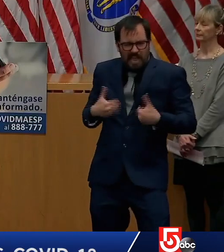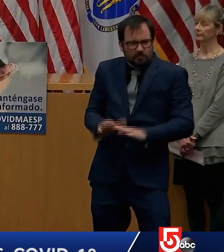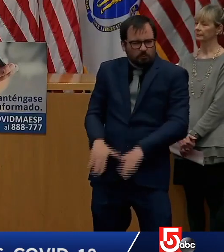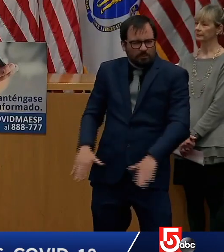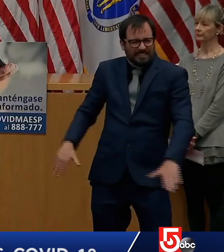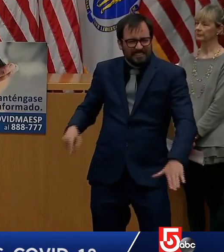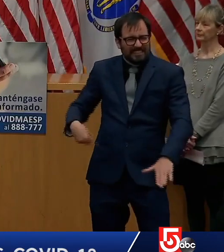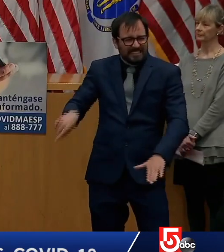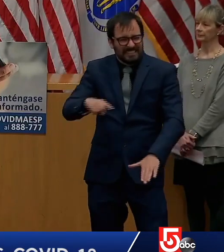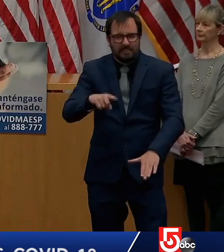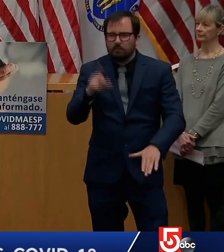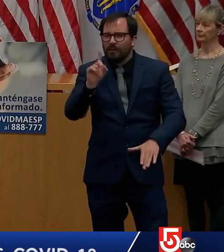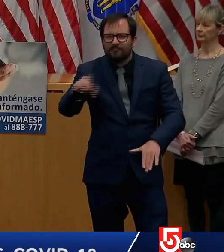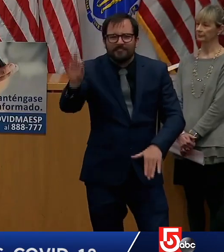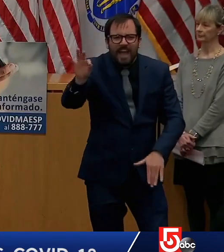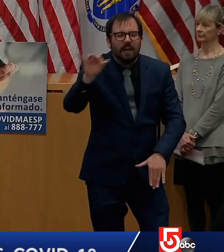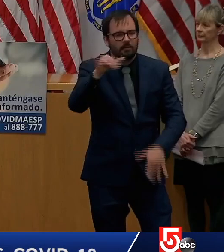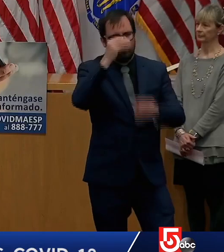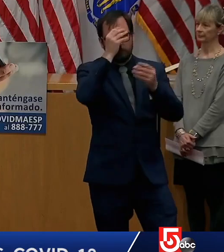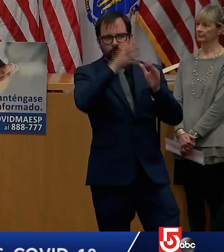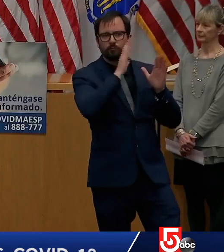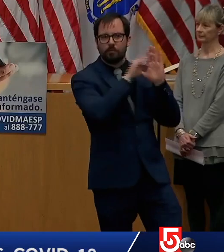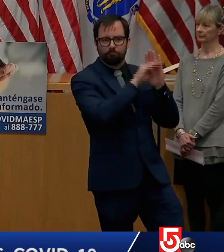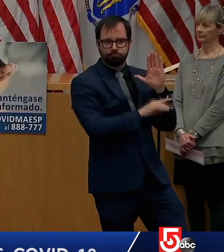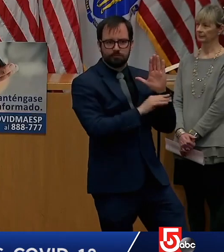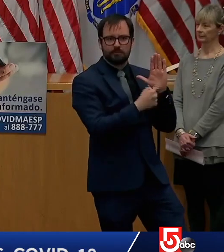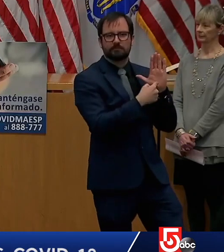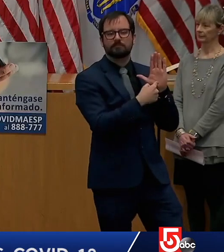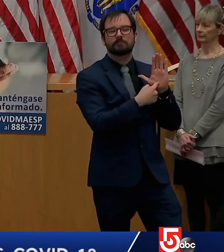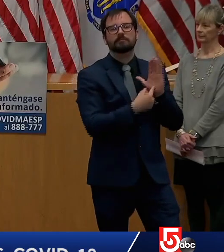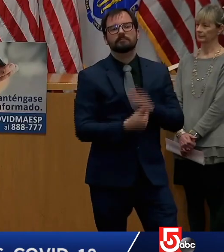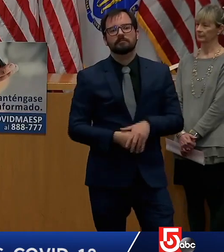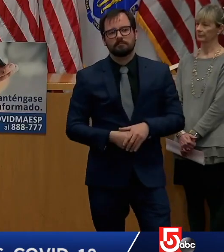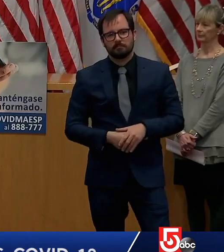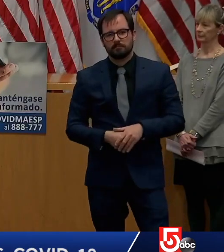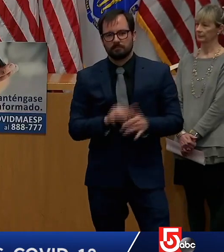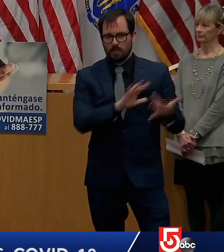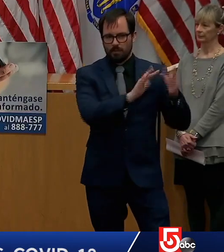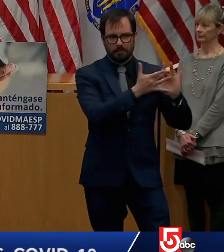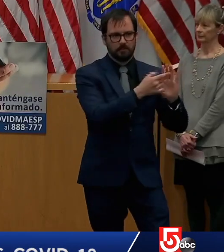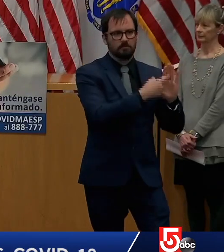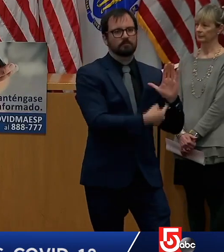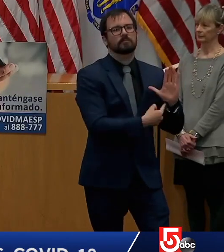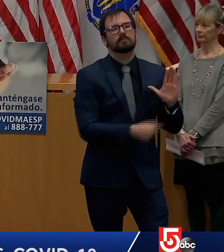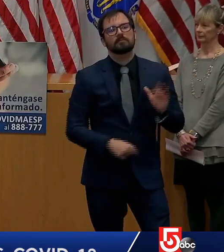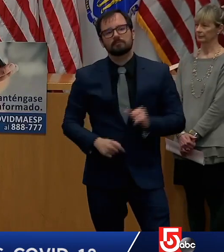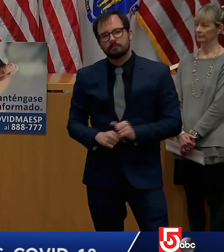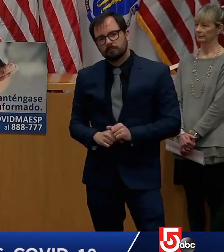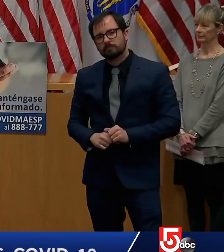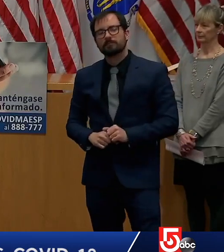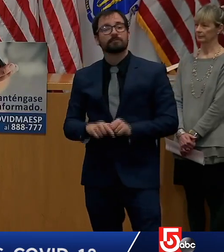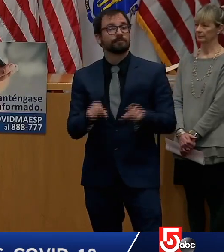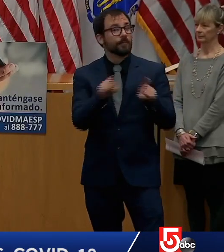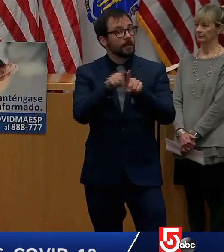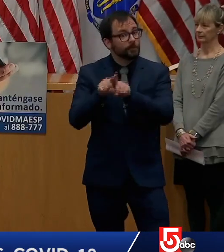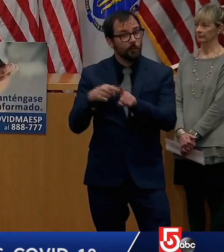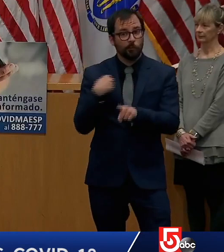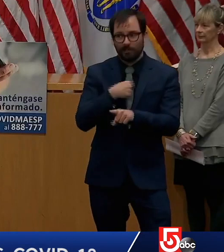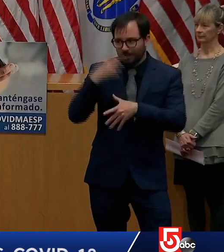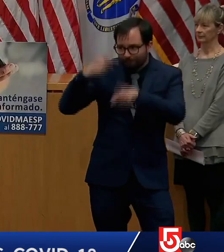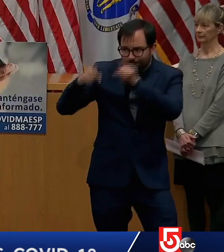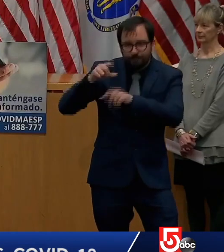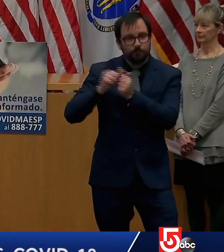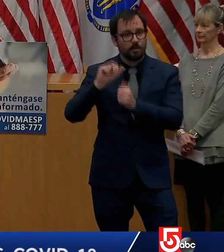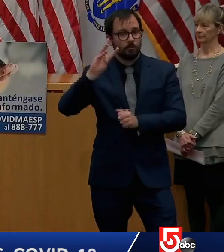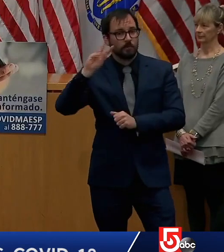As well, we'll be launching a partnership with WGBH and the Basics where we are building these engaging opportunities for families to help